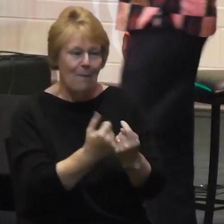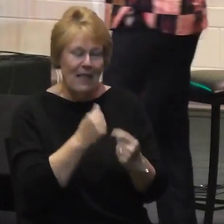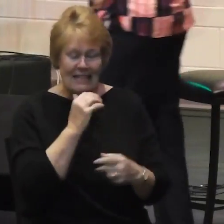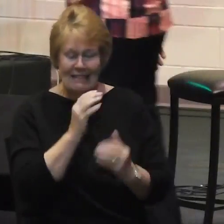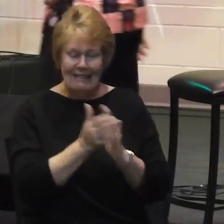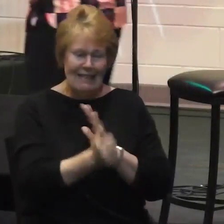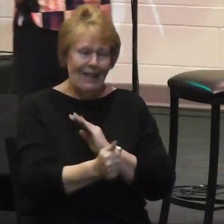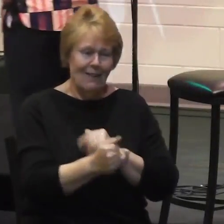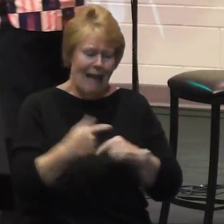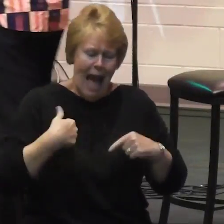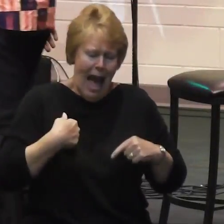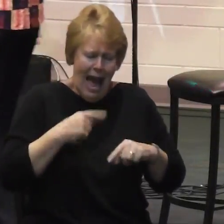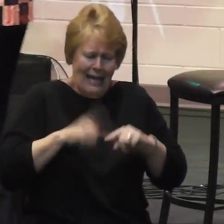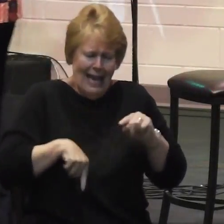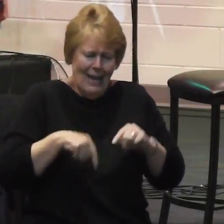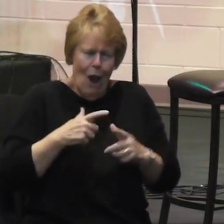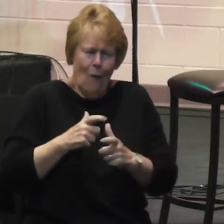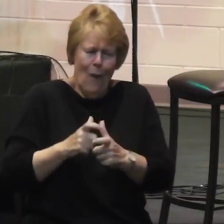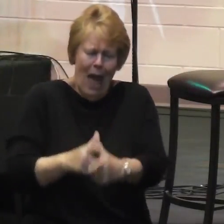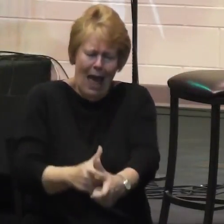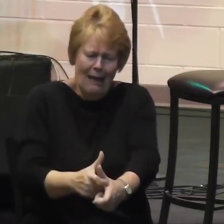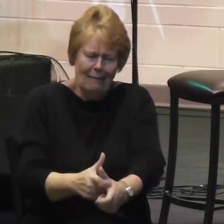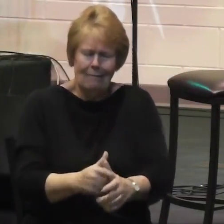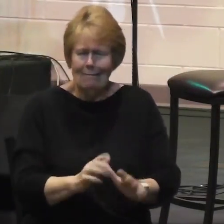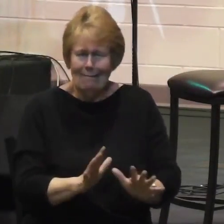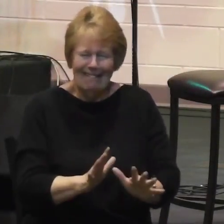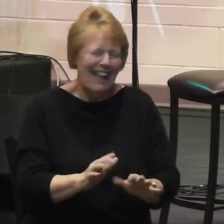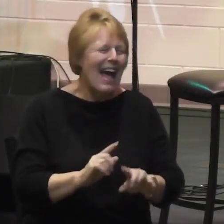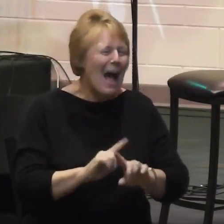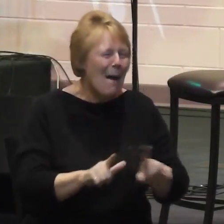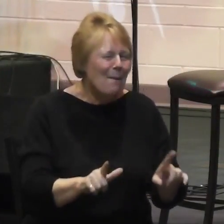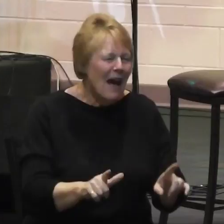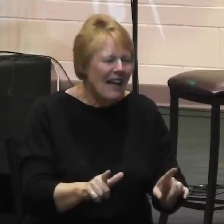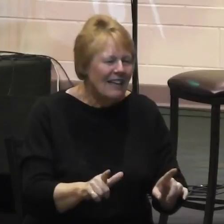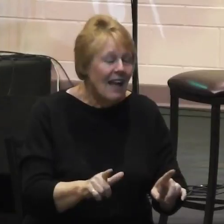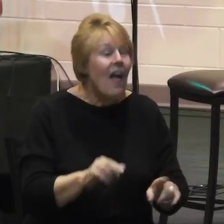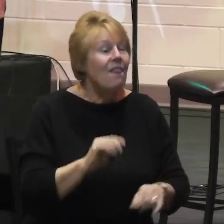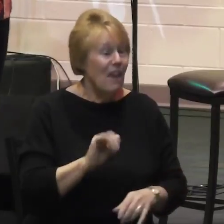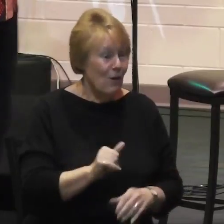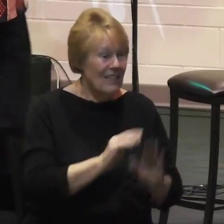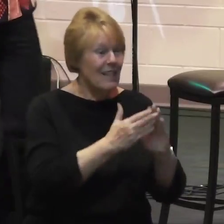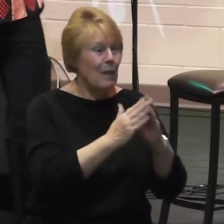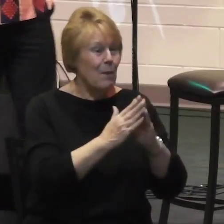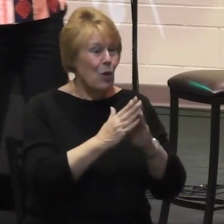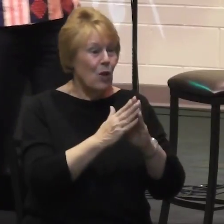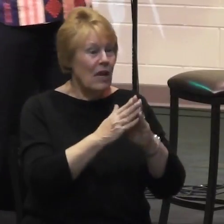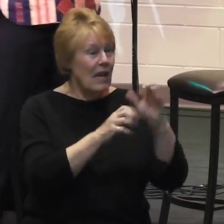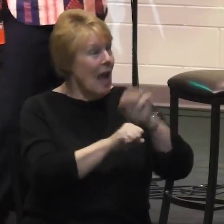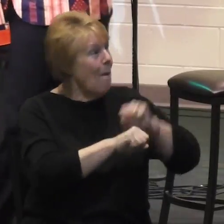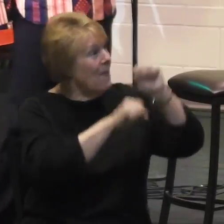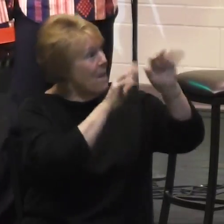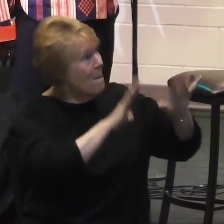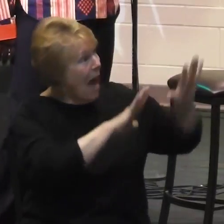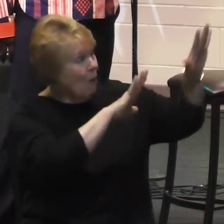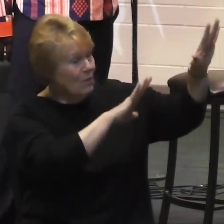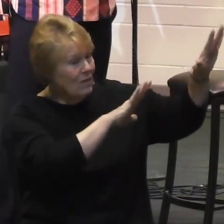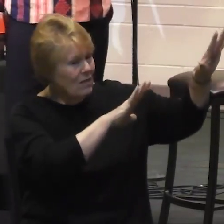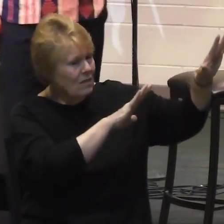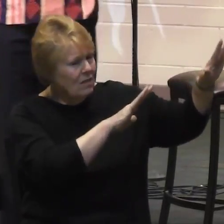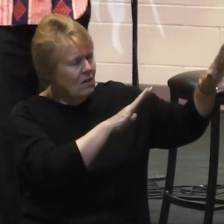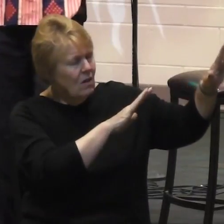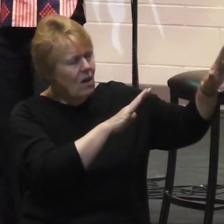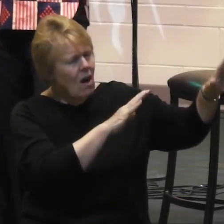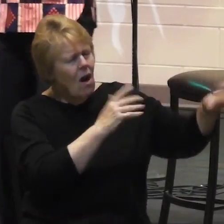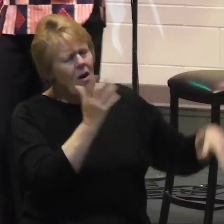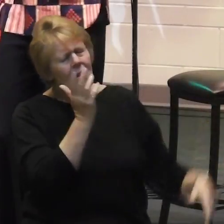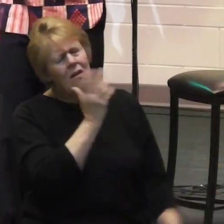you know, struggling through it. But then there's a community up in the mountains, the Kalenjin, who, when they run,